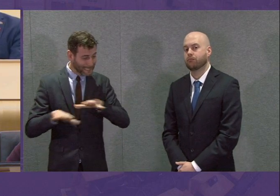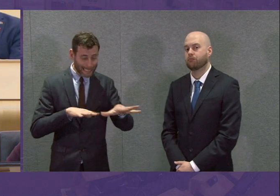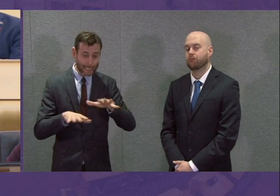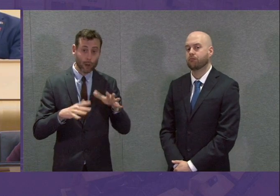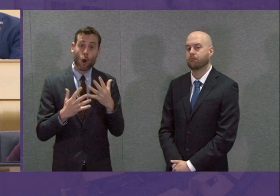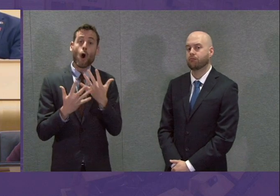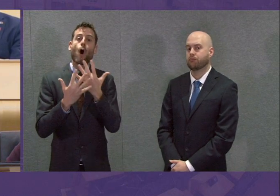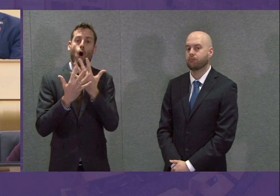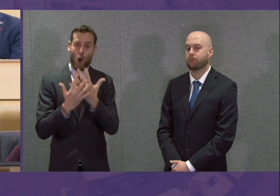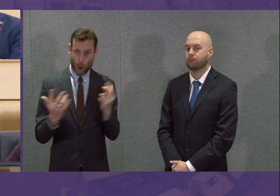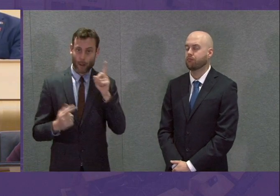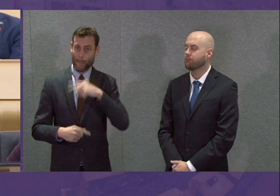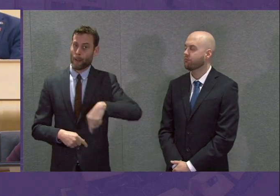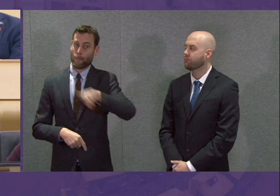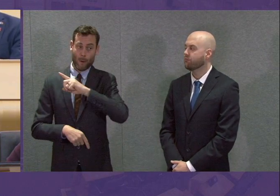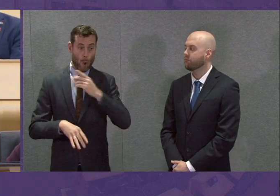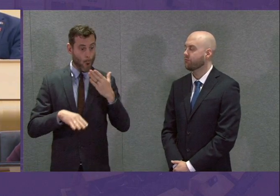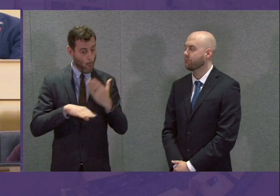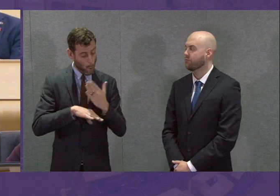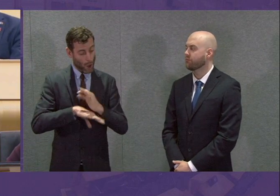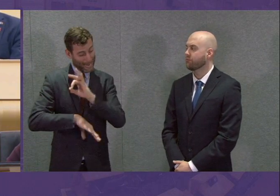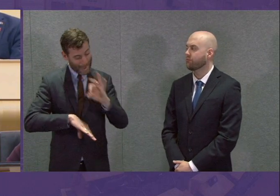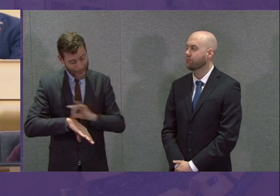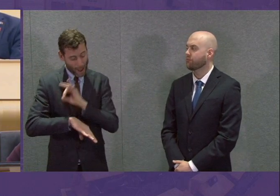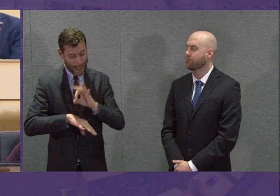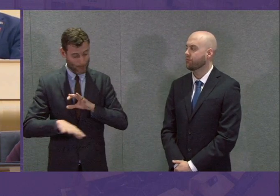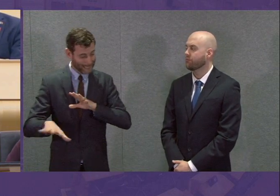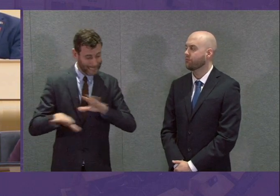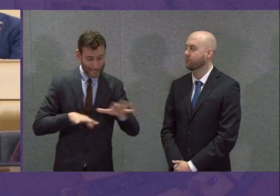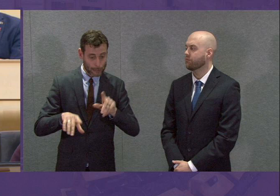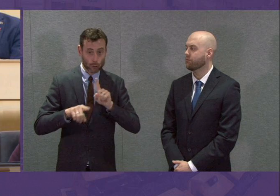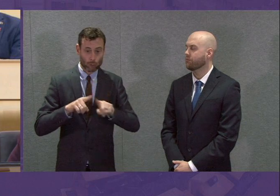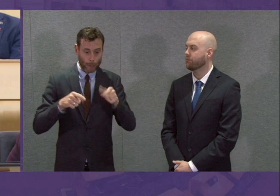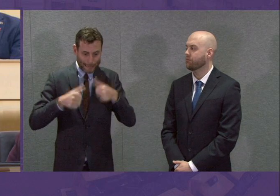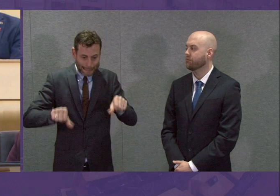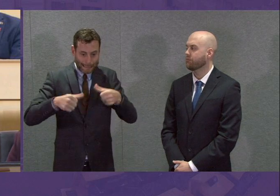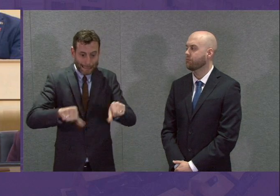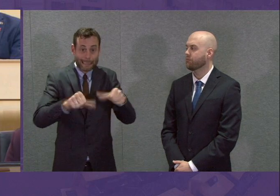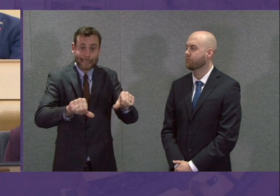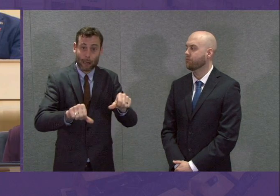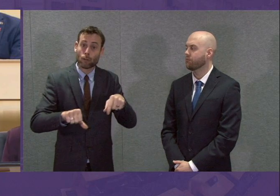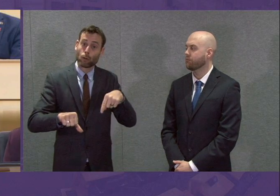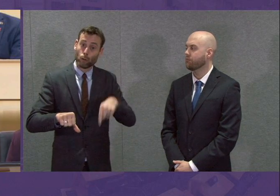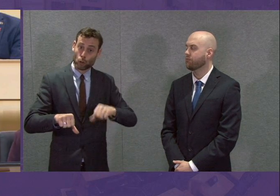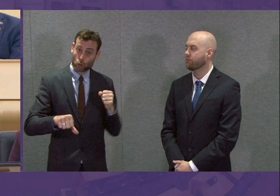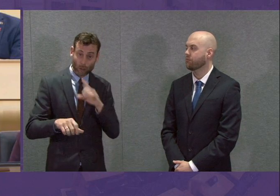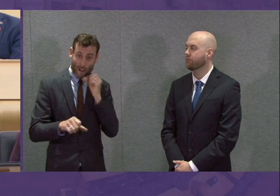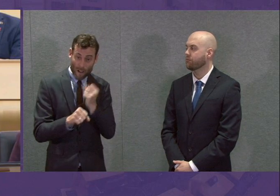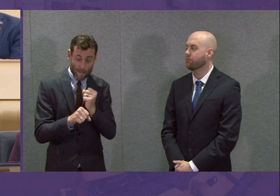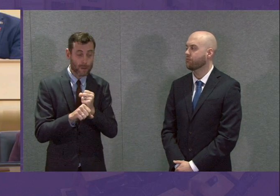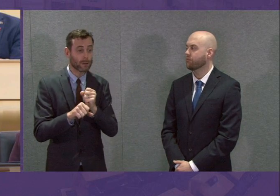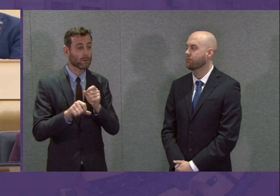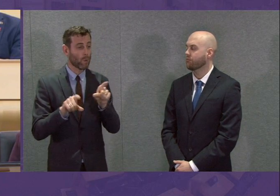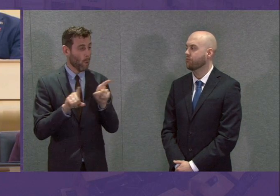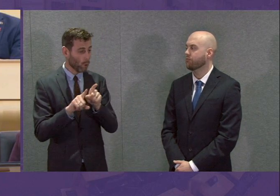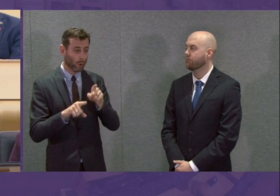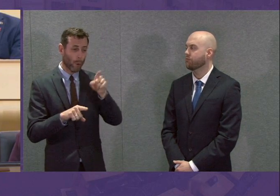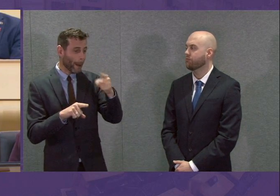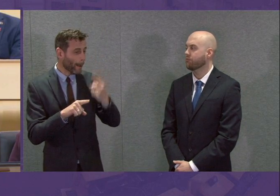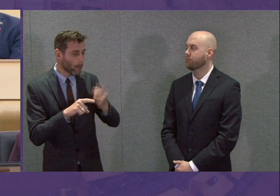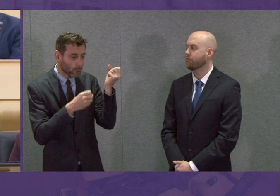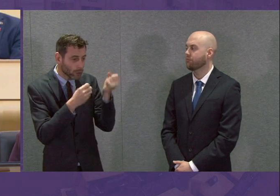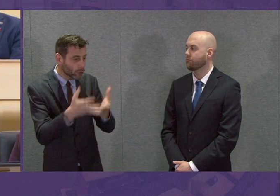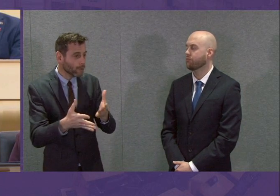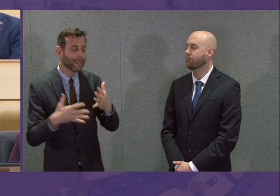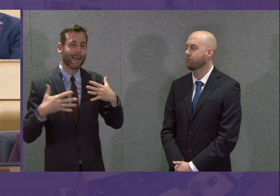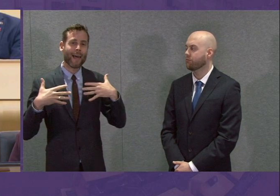working round the clock on this. That includes the Scottish Government, but that is the least of it. People across our emergency services, health and